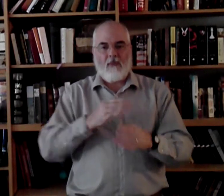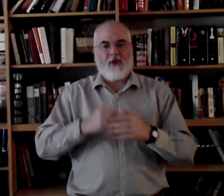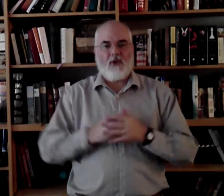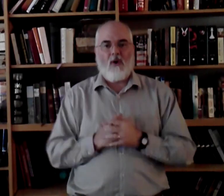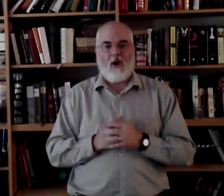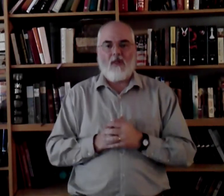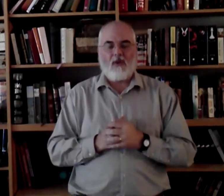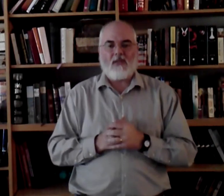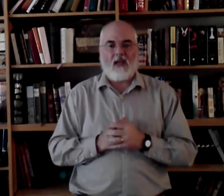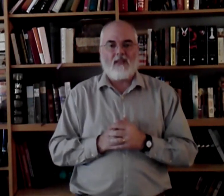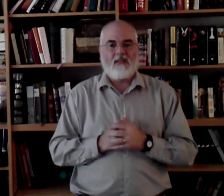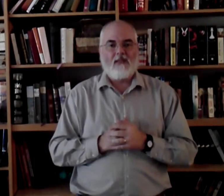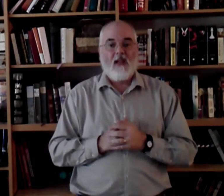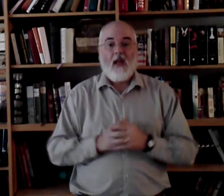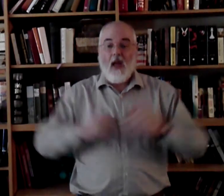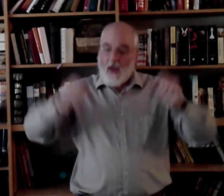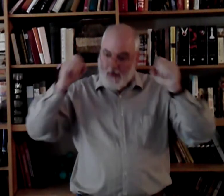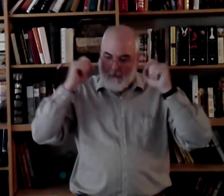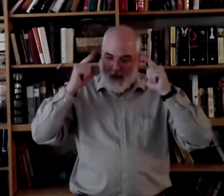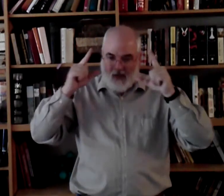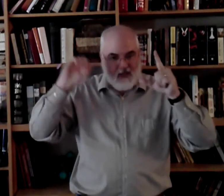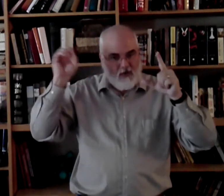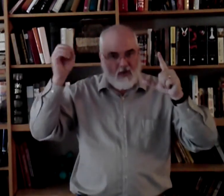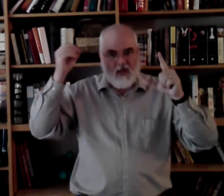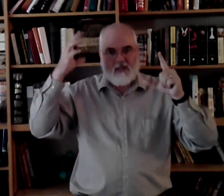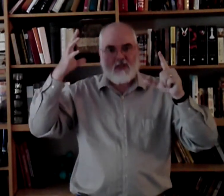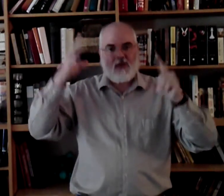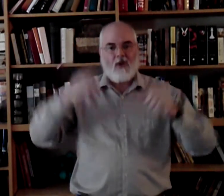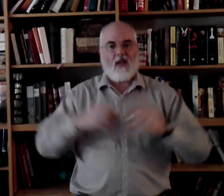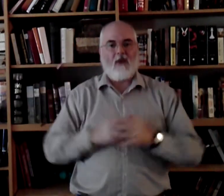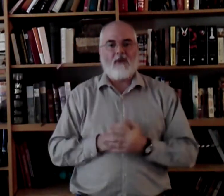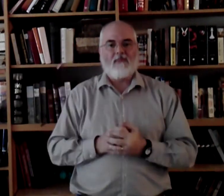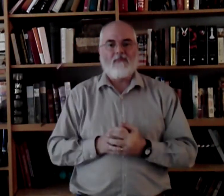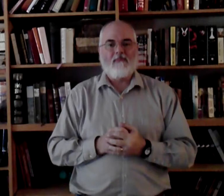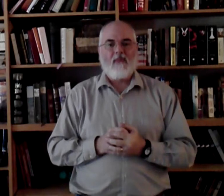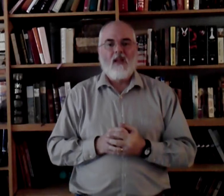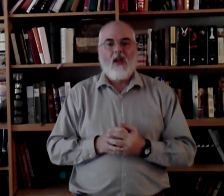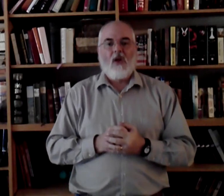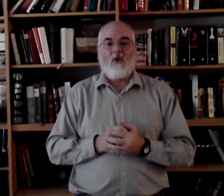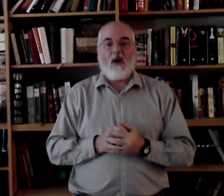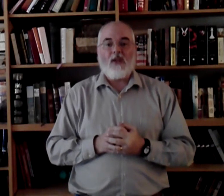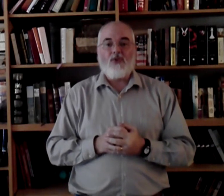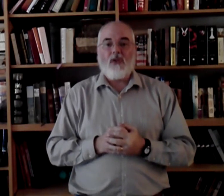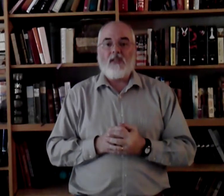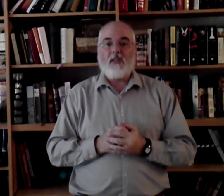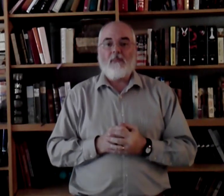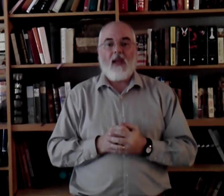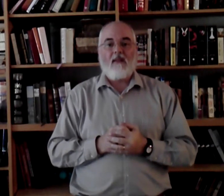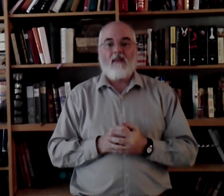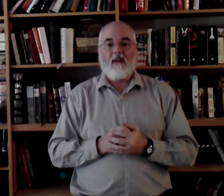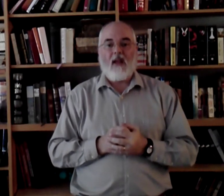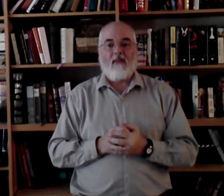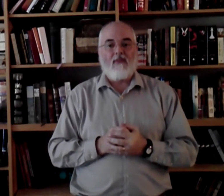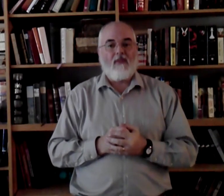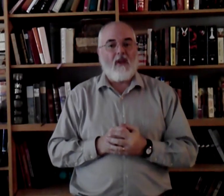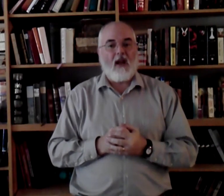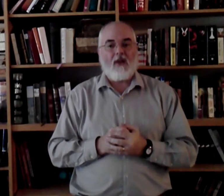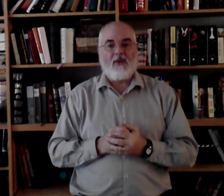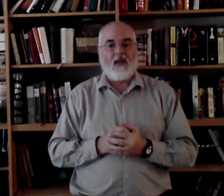much know all those signs. Amazing Grace. You know that one. Christ Jesus paid the debt that I could never